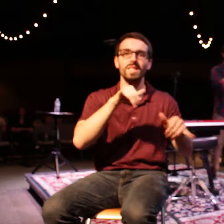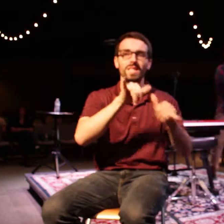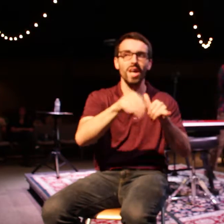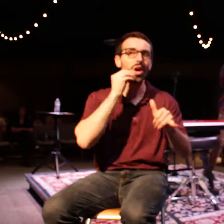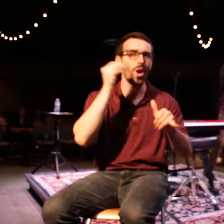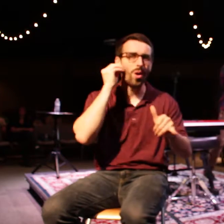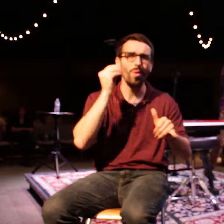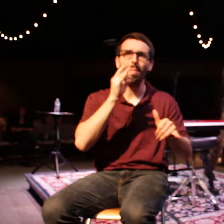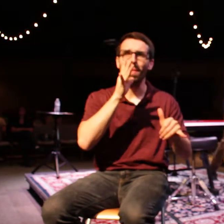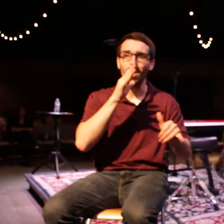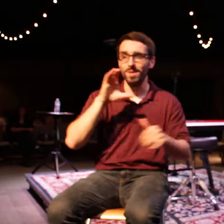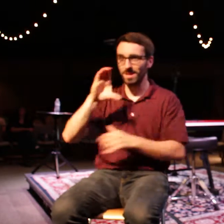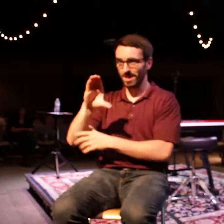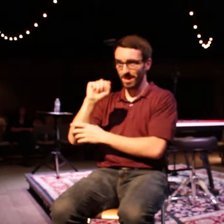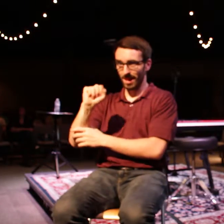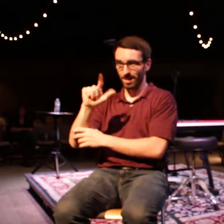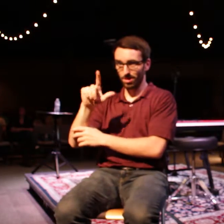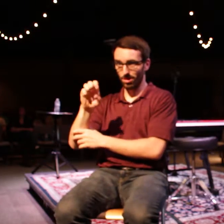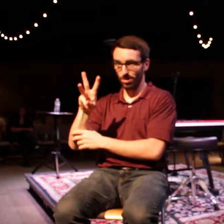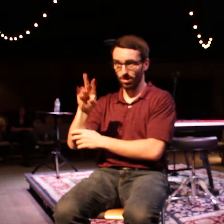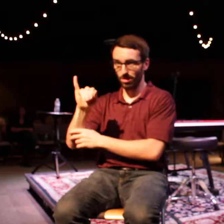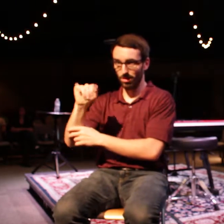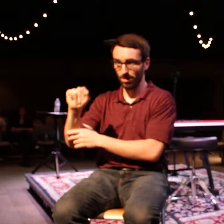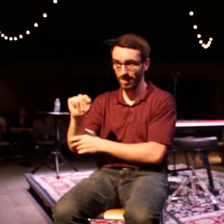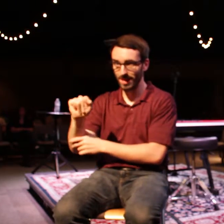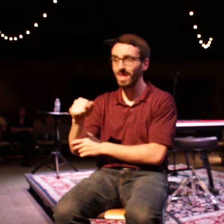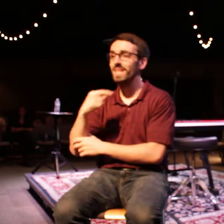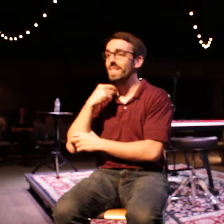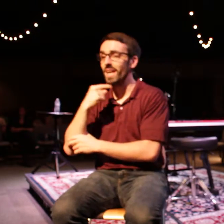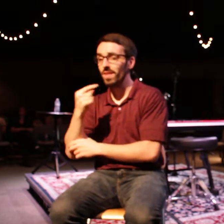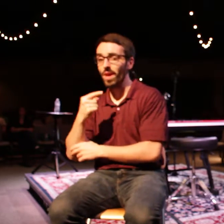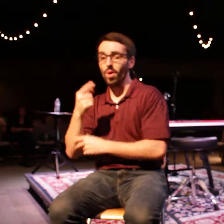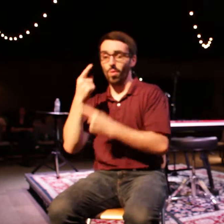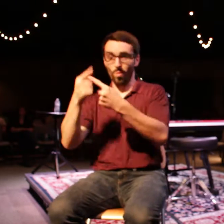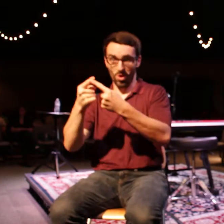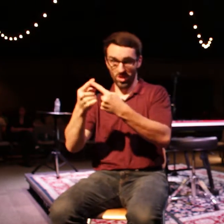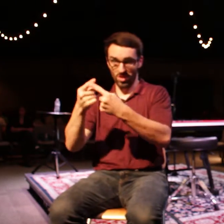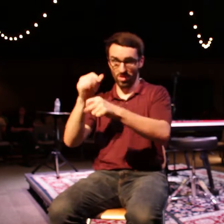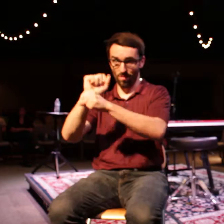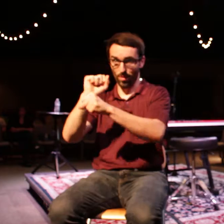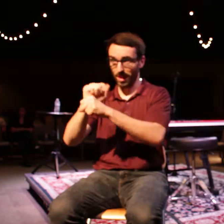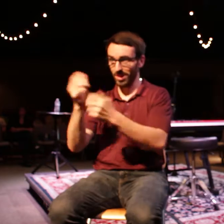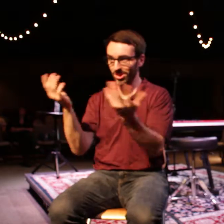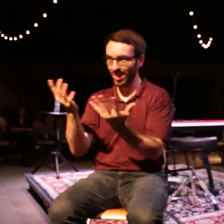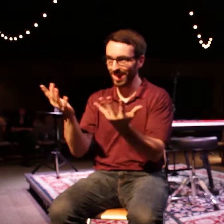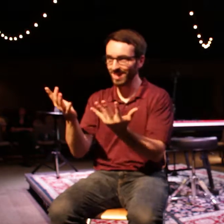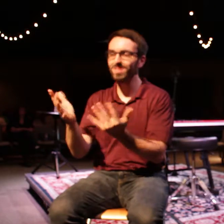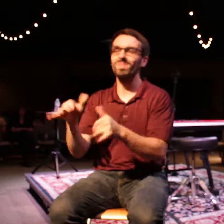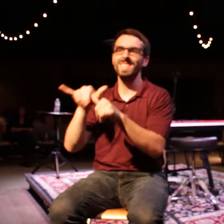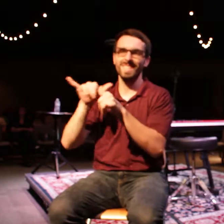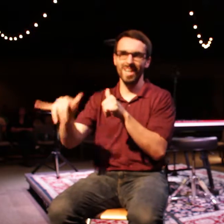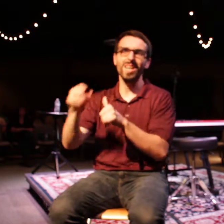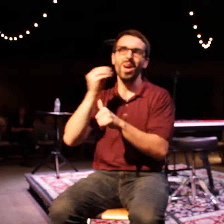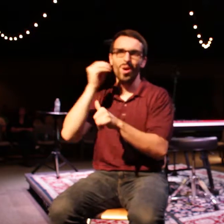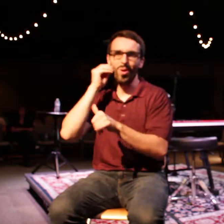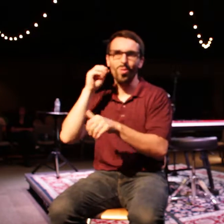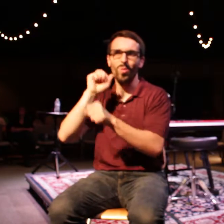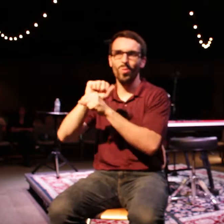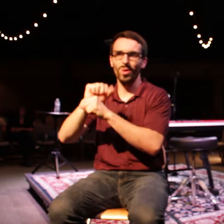life just help to support that one vocation, which is staying at home with kids and raising them. So you're a stay-at-home mom, you drive a minivan